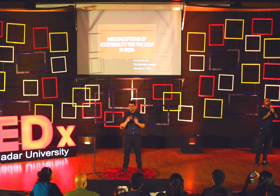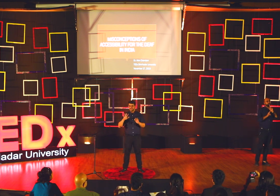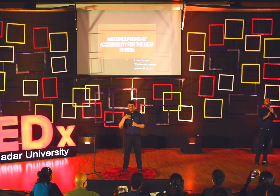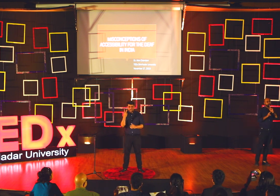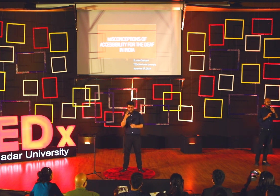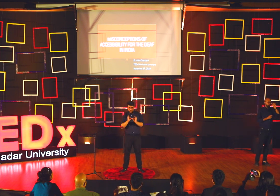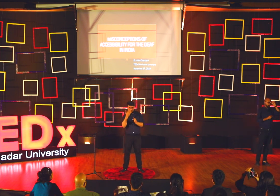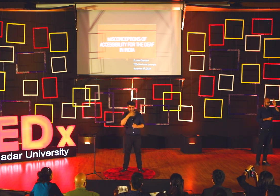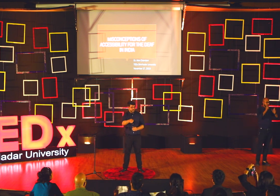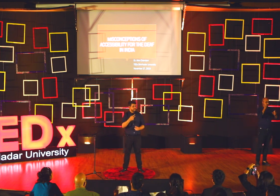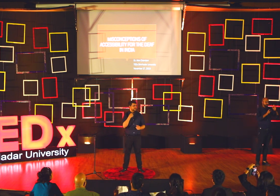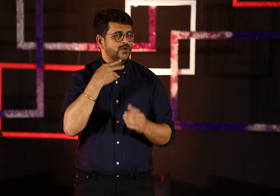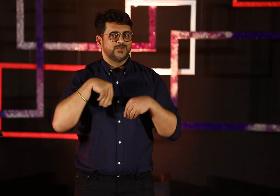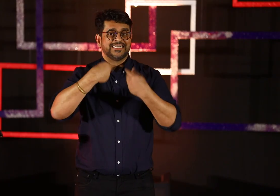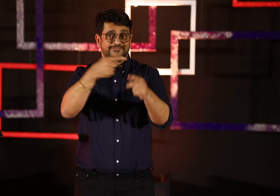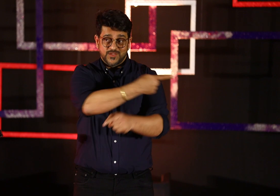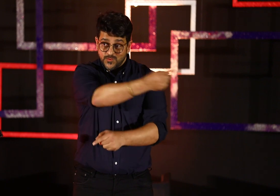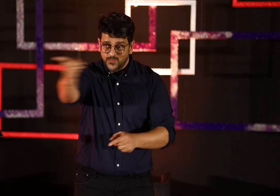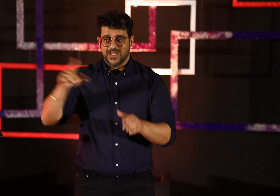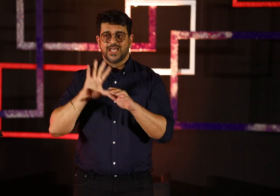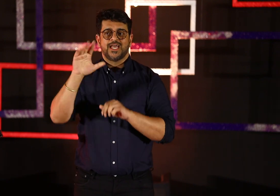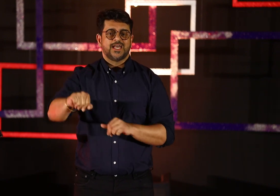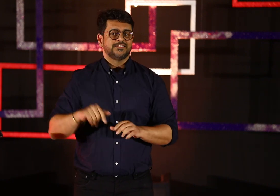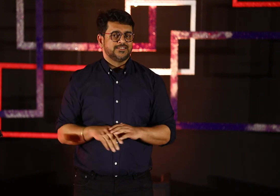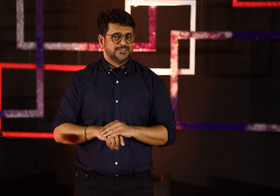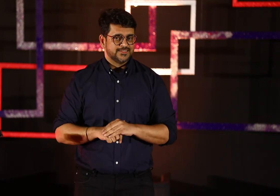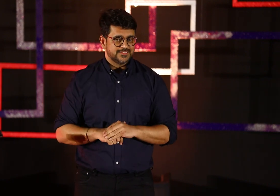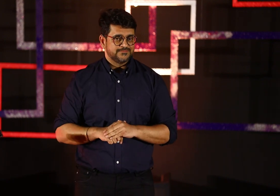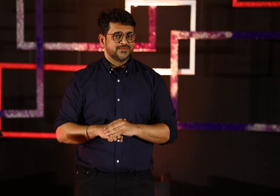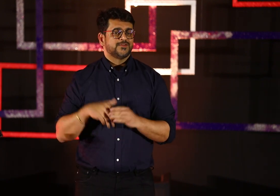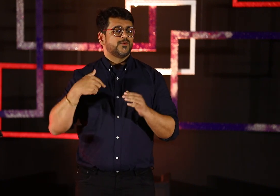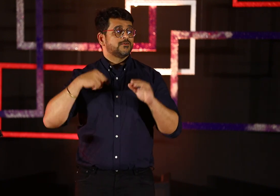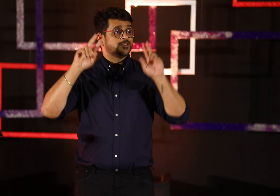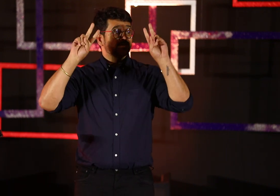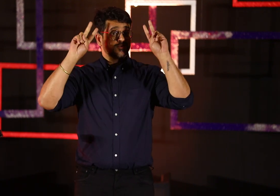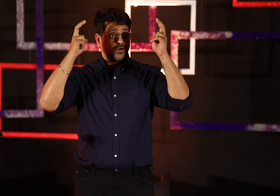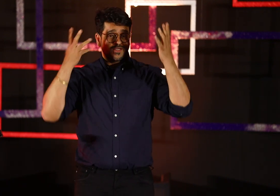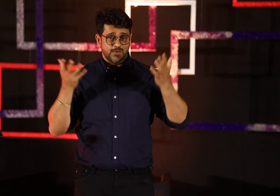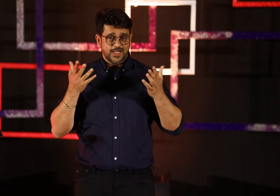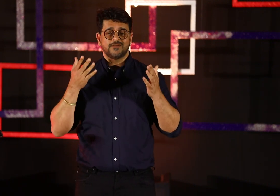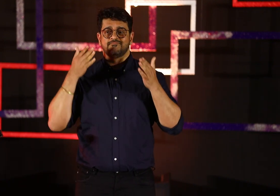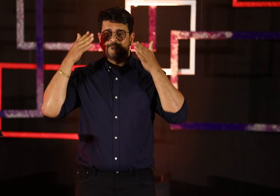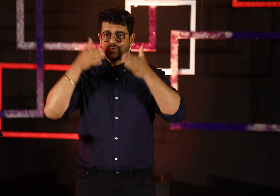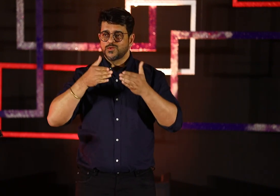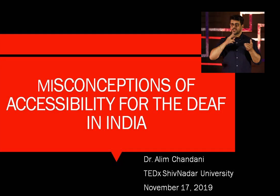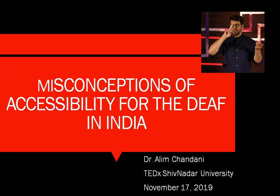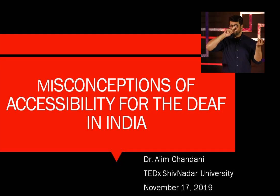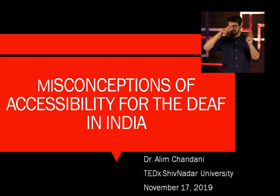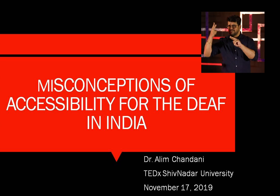for the deaf Indians and I have two voice interpreters with me to give access so that you understand what I'm saying and the topic is focusing